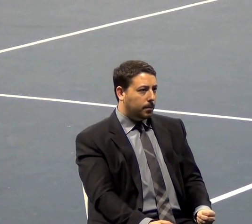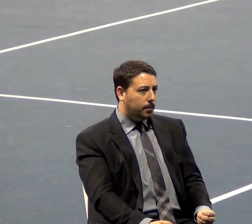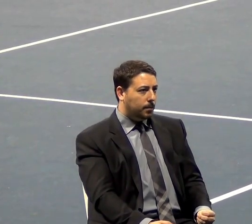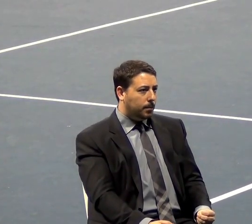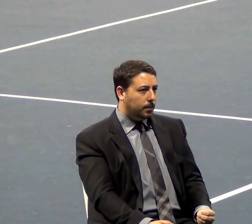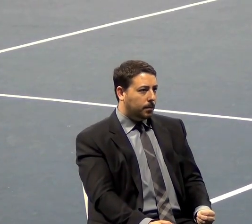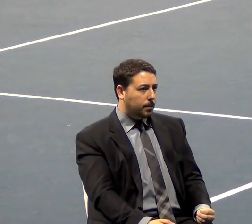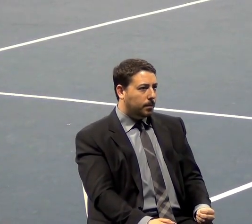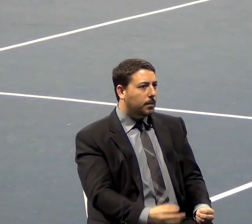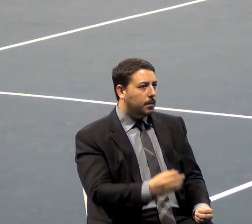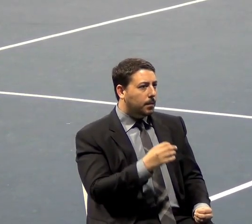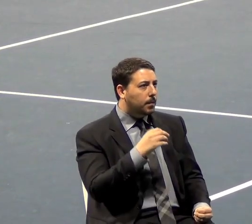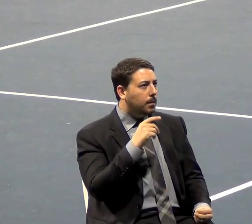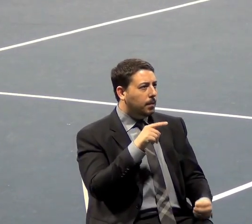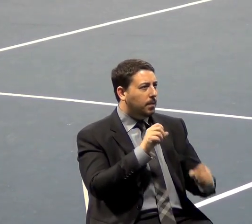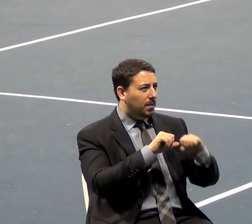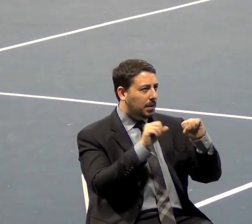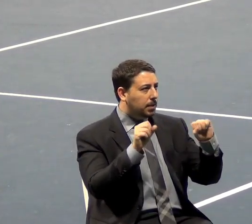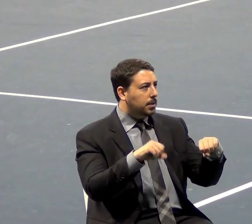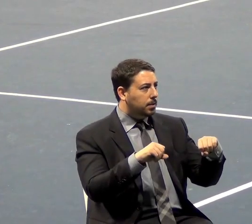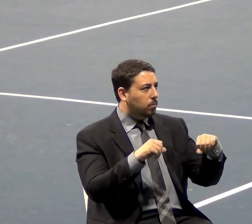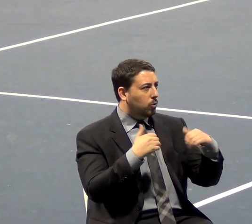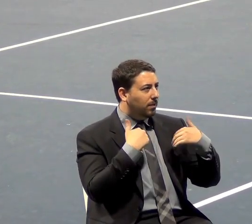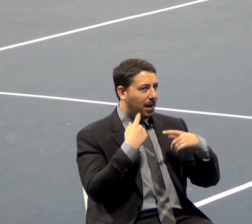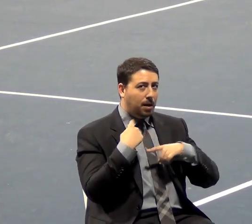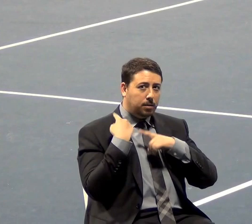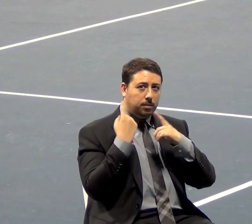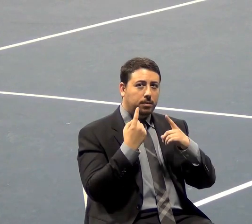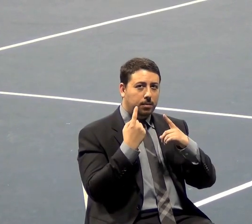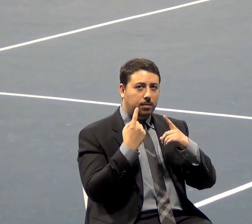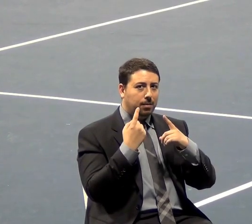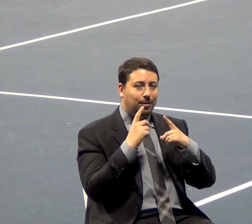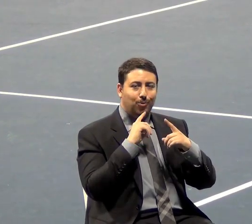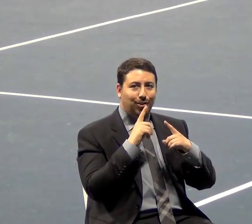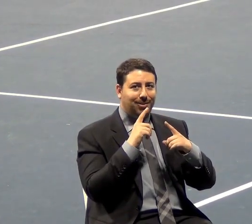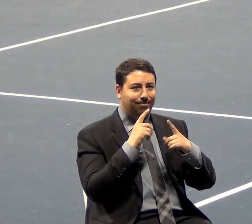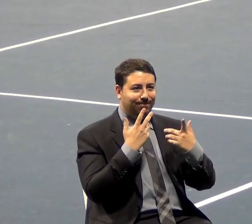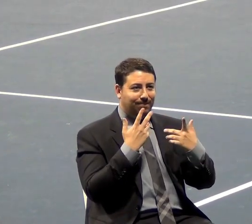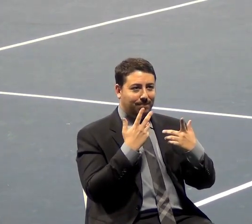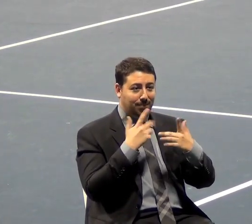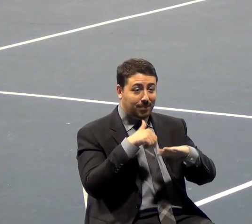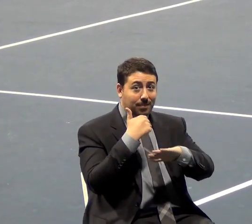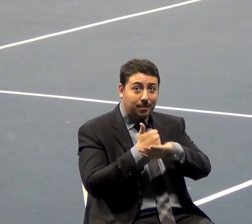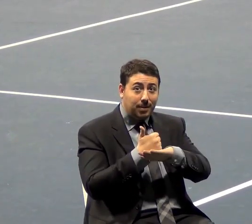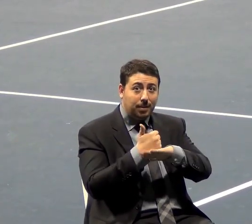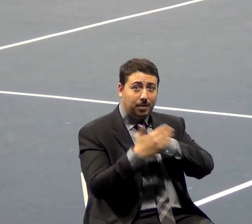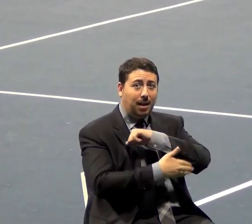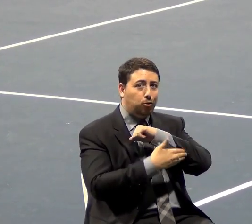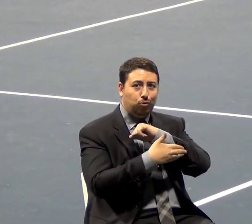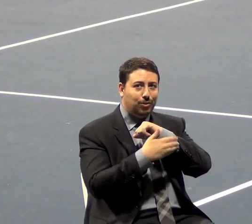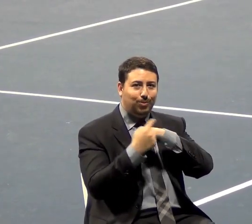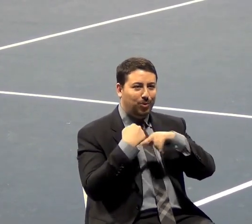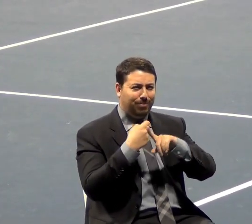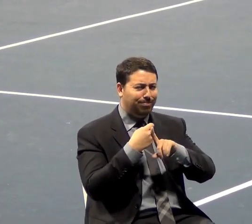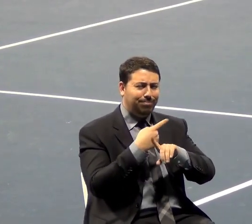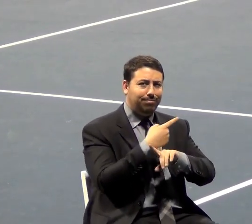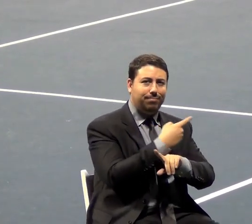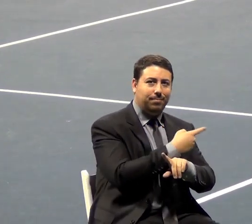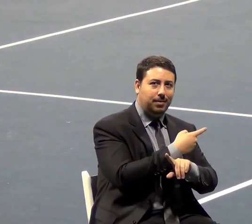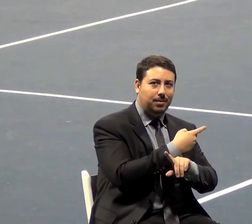This system that we've had since we drifted a long way from our republic, it's closer to pure democracy. As long as